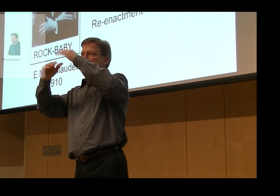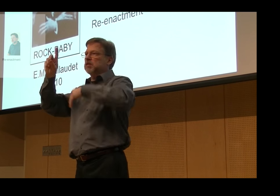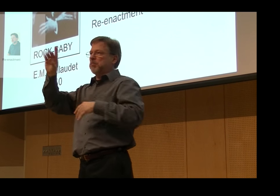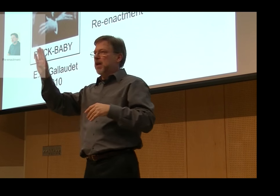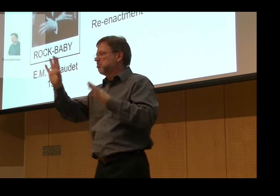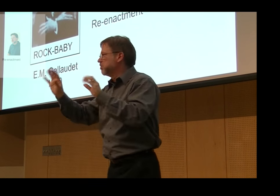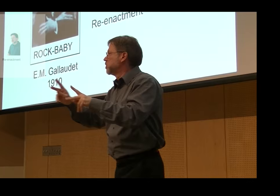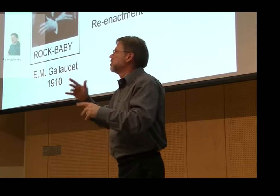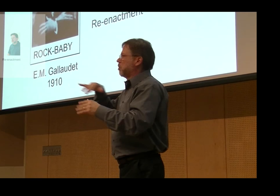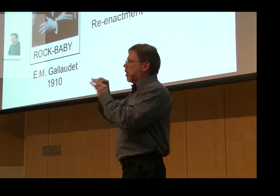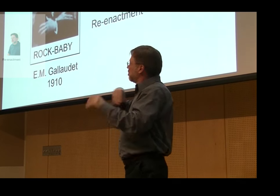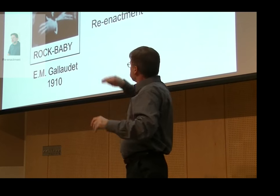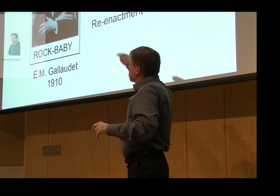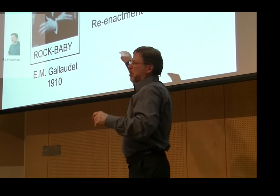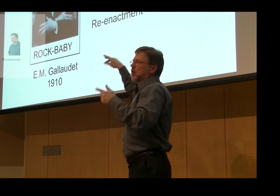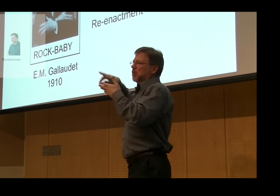reproduce them, and add to the database.